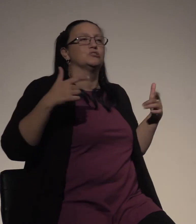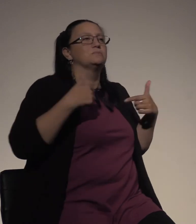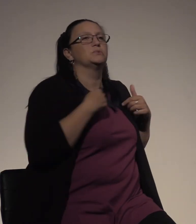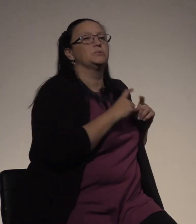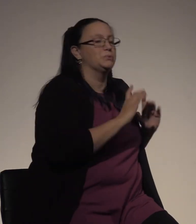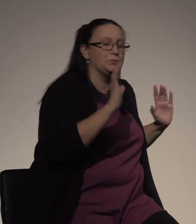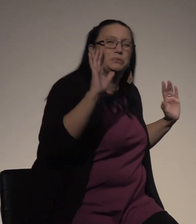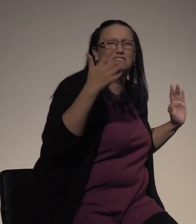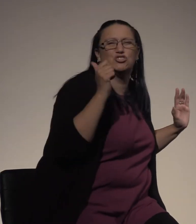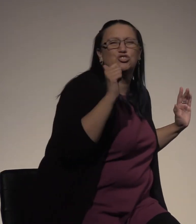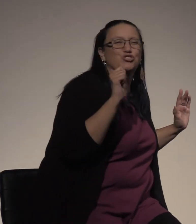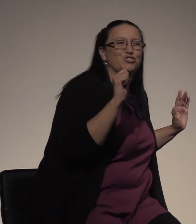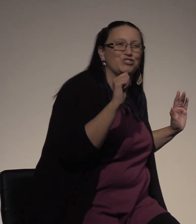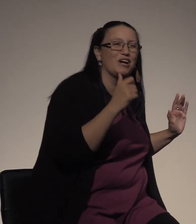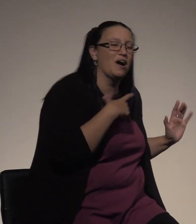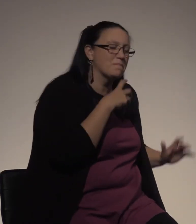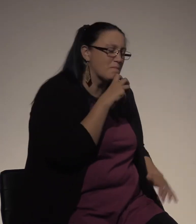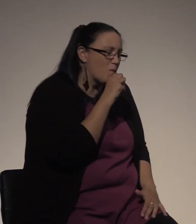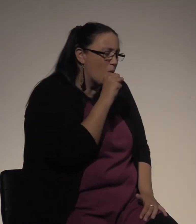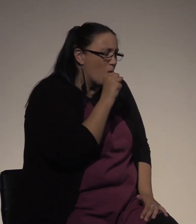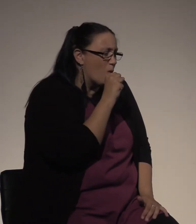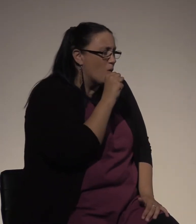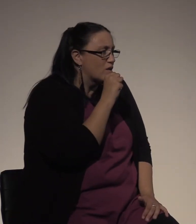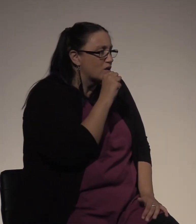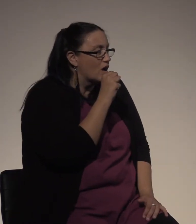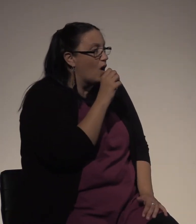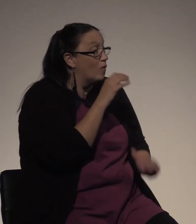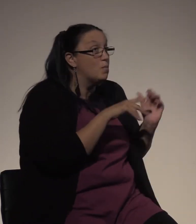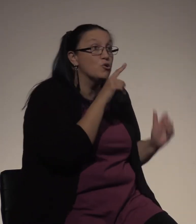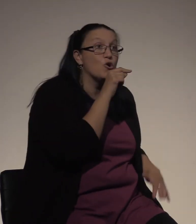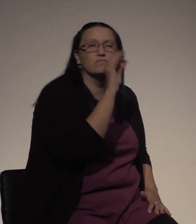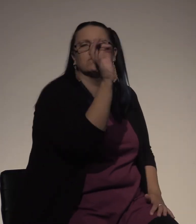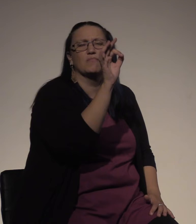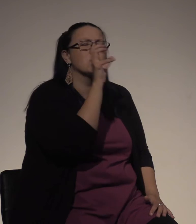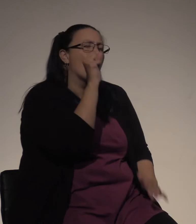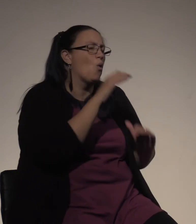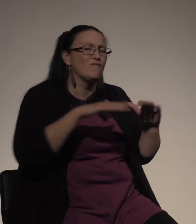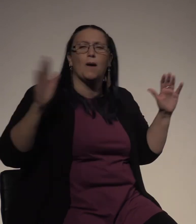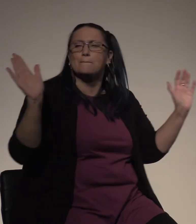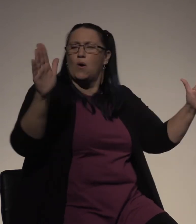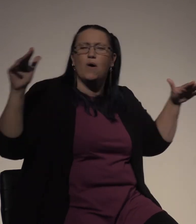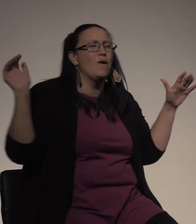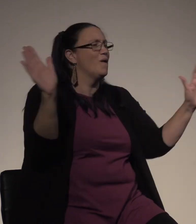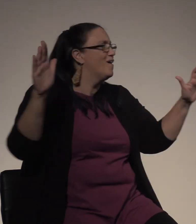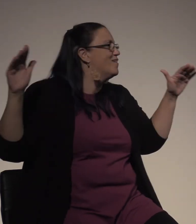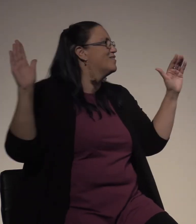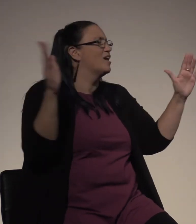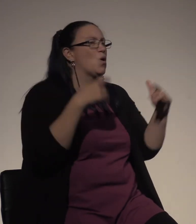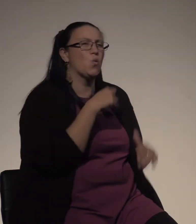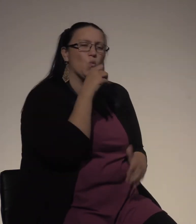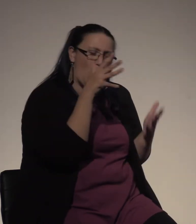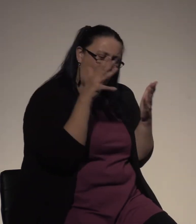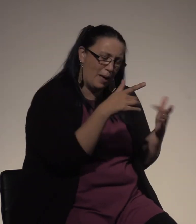And I mourn, not the bird, but the pair of wings and the feeling of flight, but I refuse to make